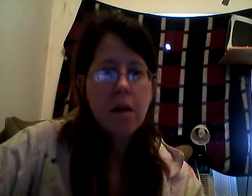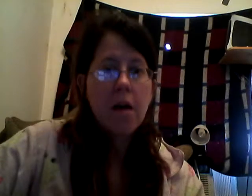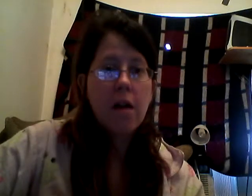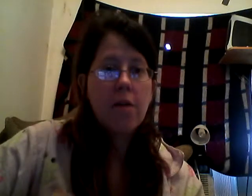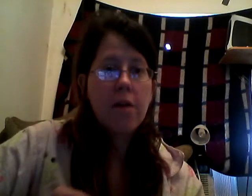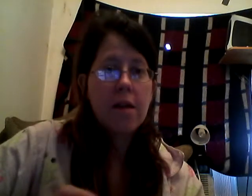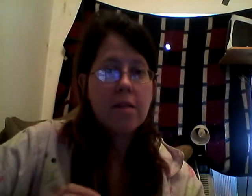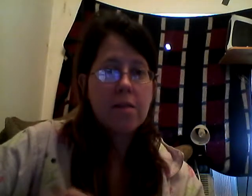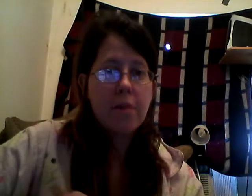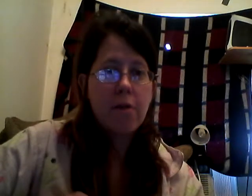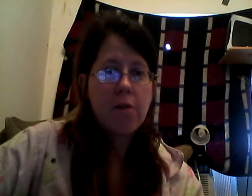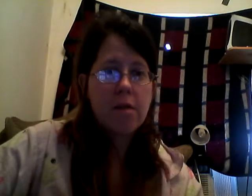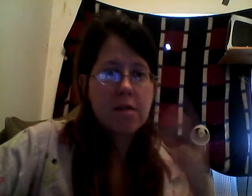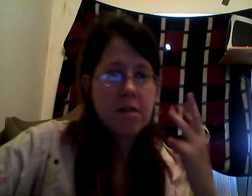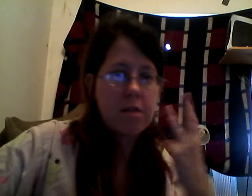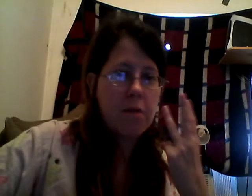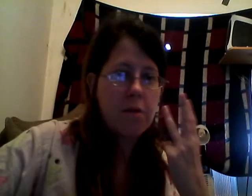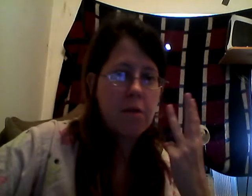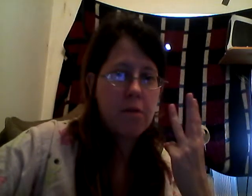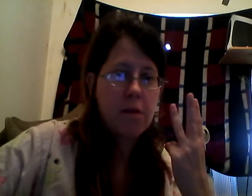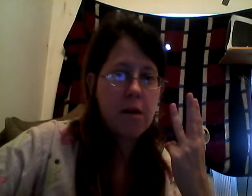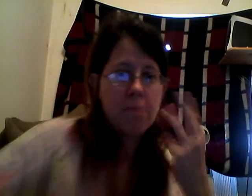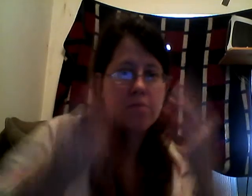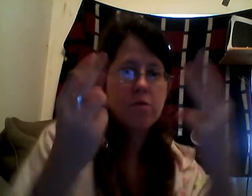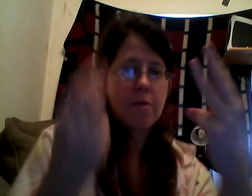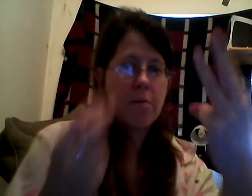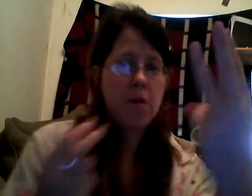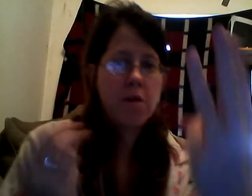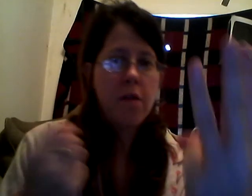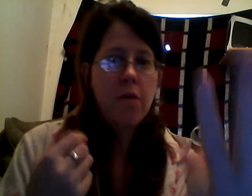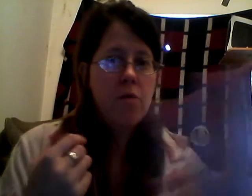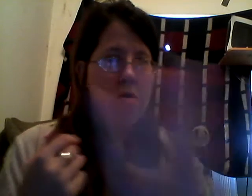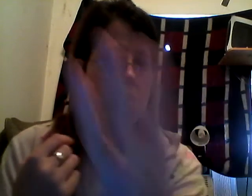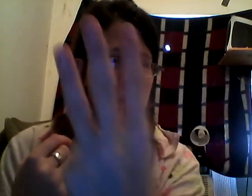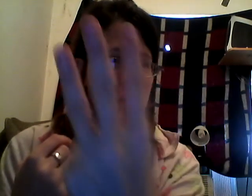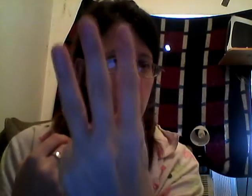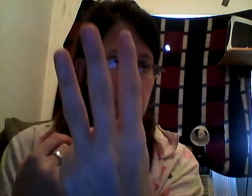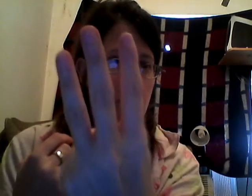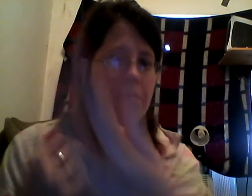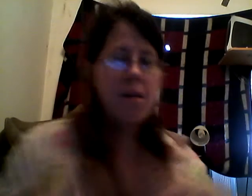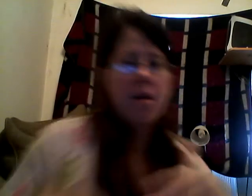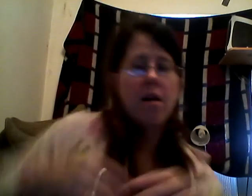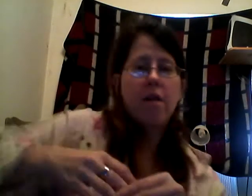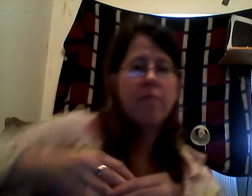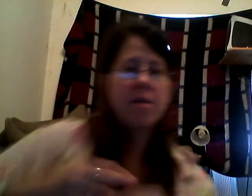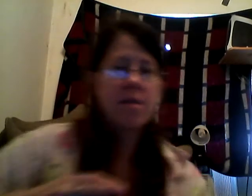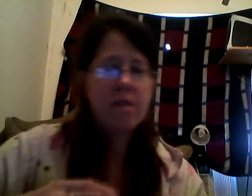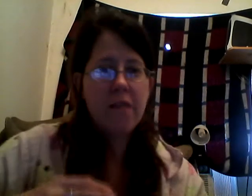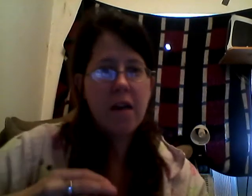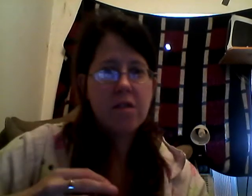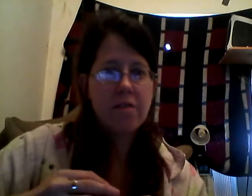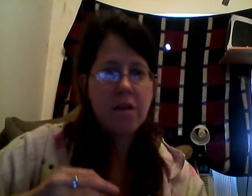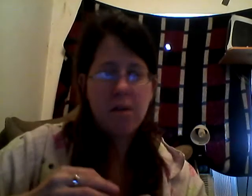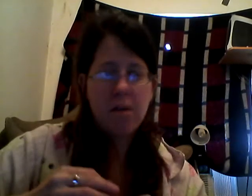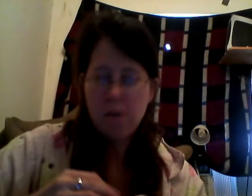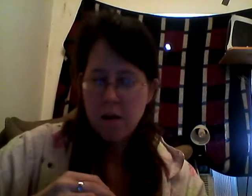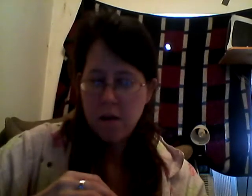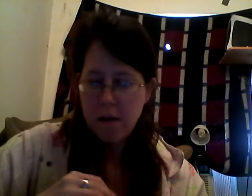Hello again, this is PyroRox, and this is part three, excuse me, part three of my Disney vacation video. Now,